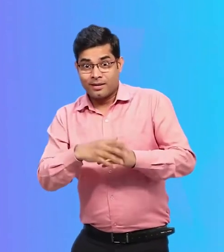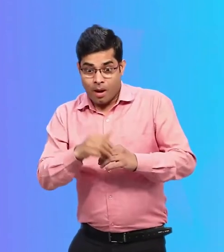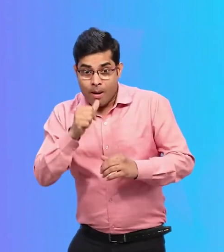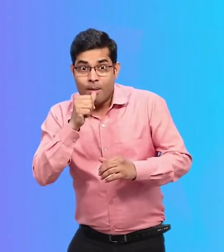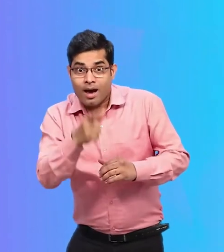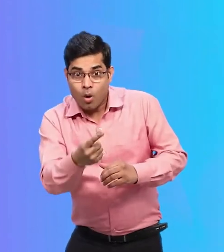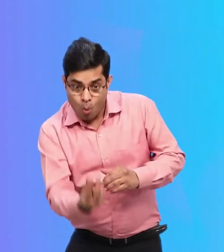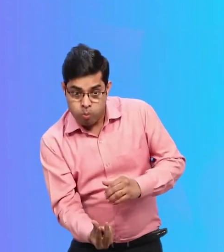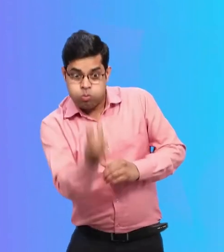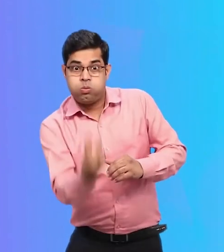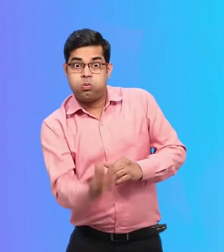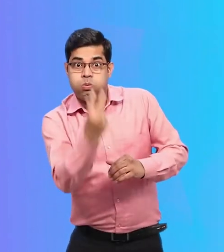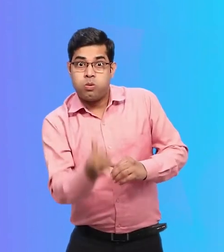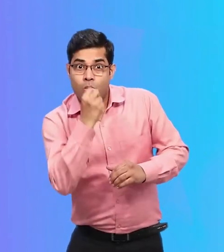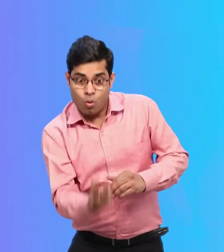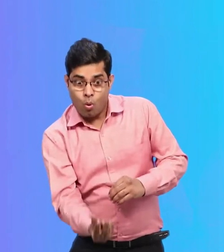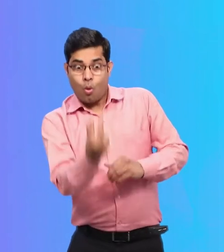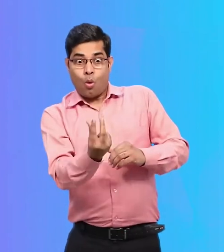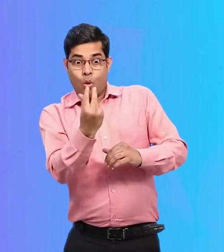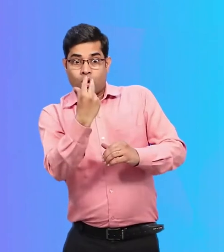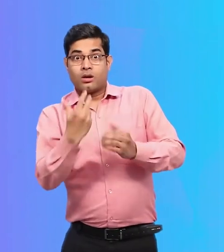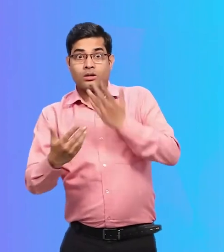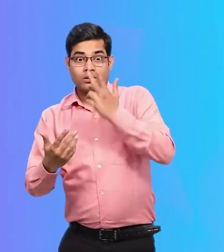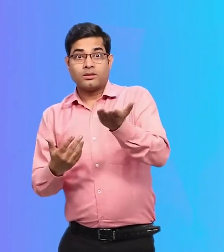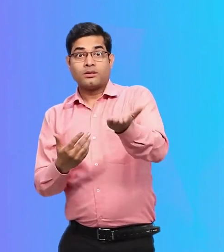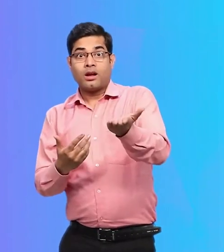Guys, look! There is a double-height water fountain.